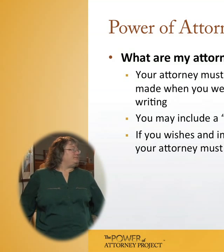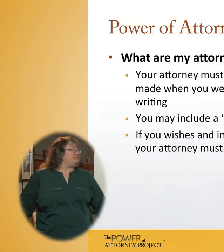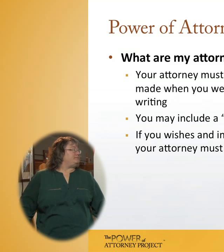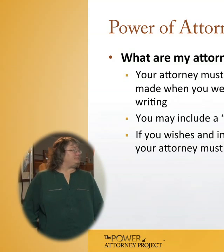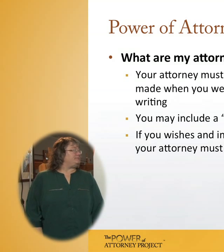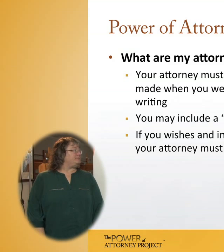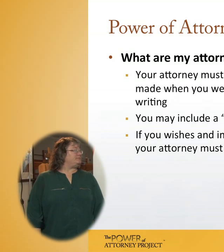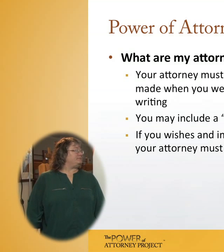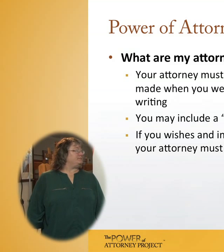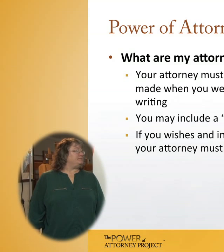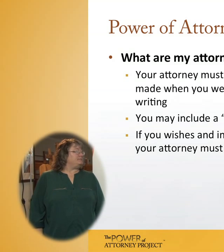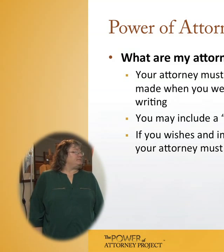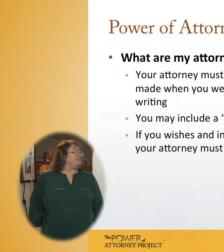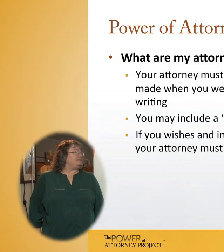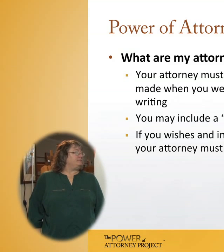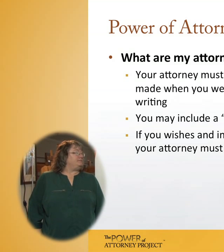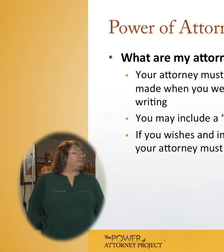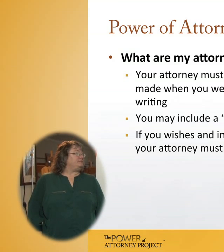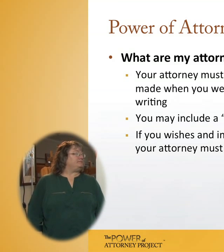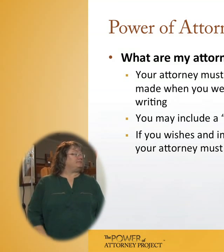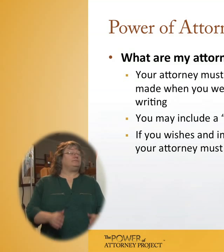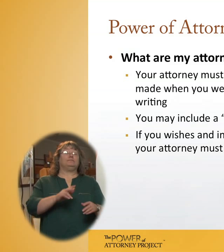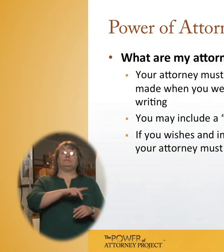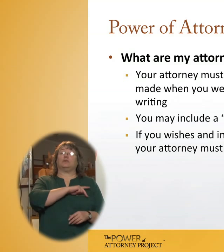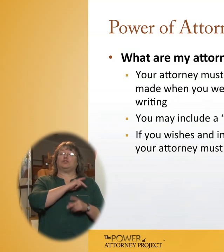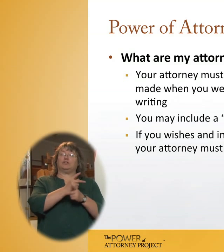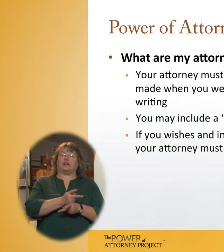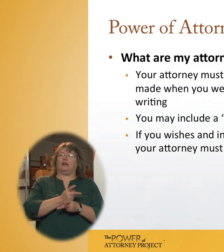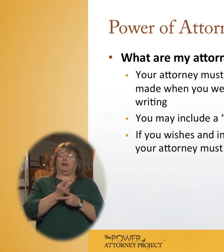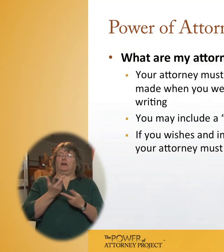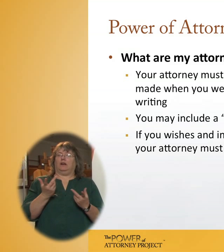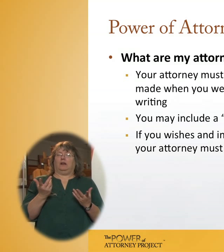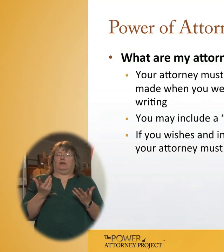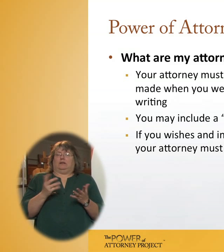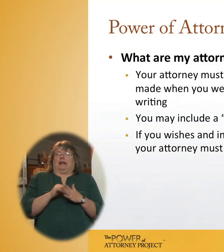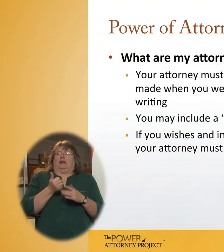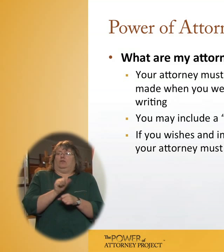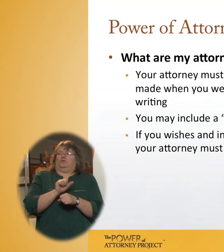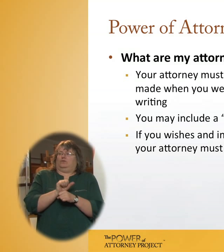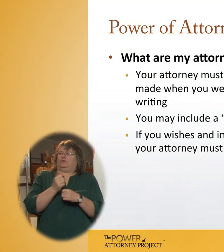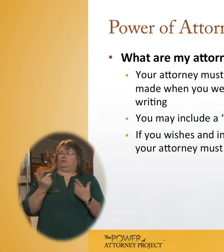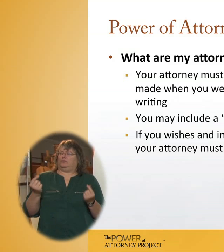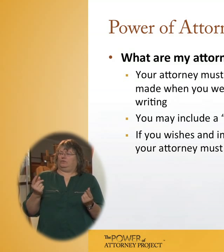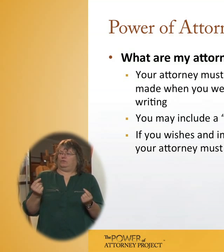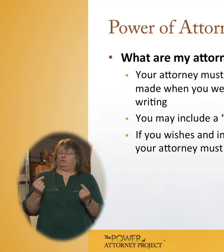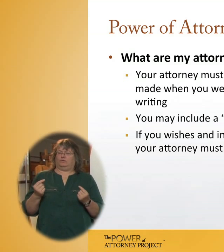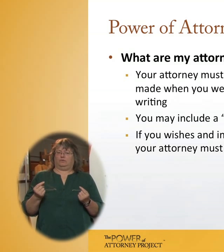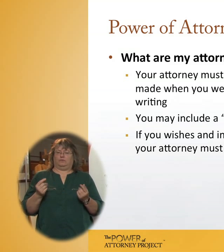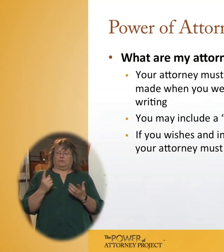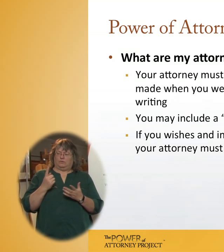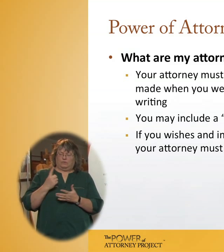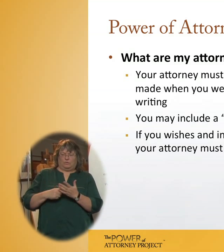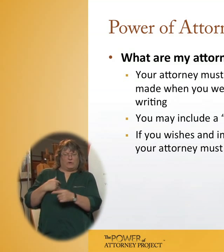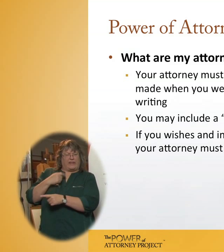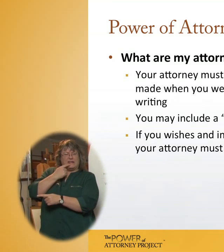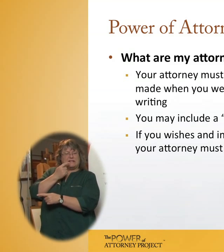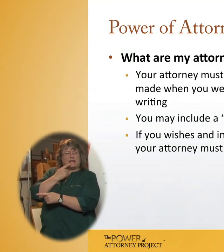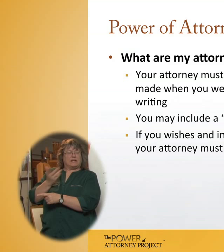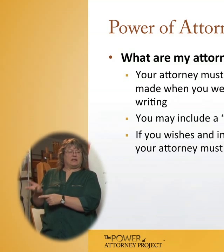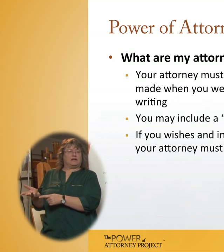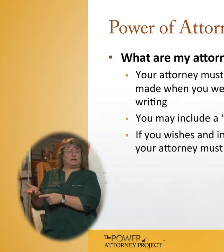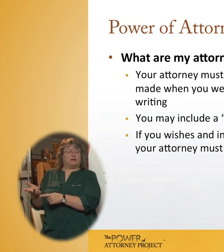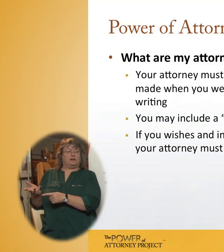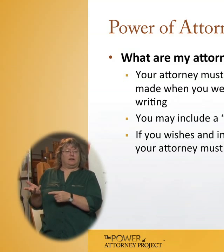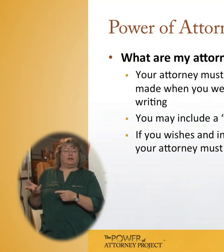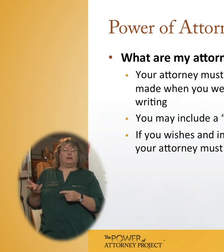So how does it work for the personal care? How do they know, you know, what to say? If you have made